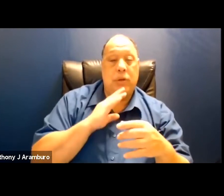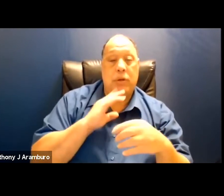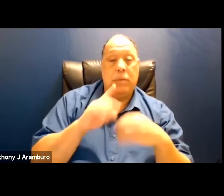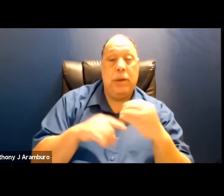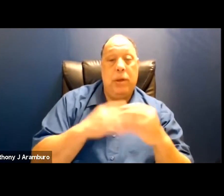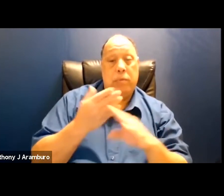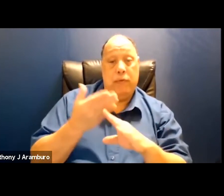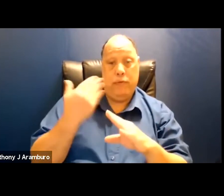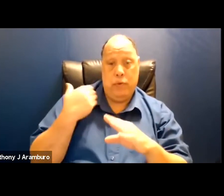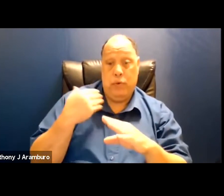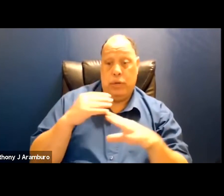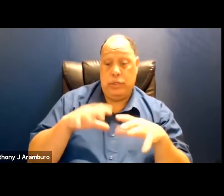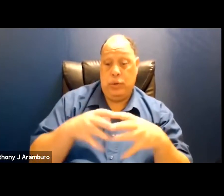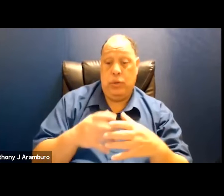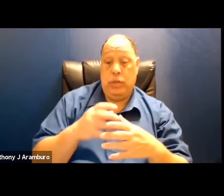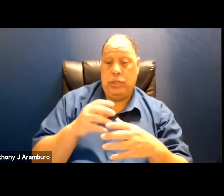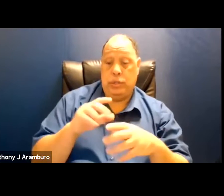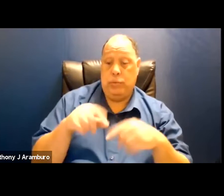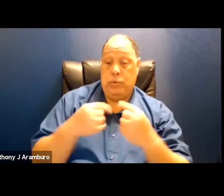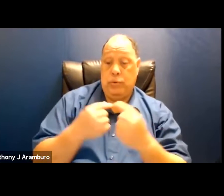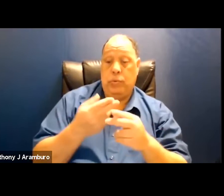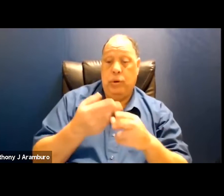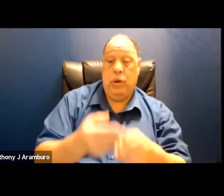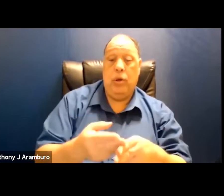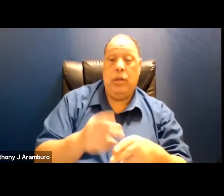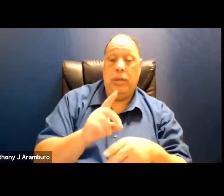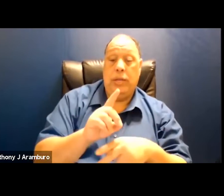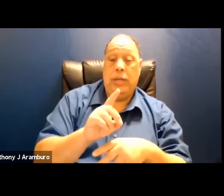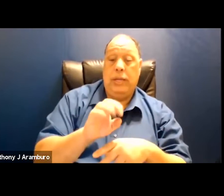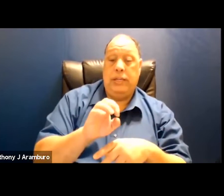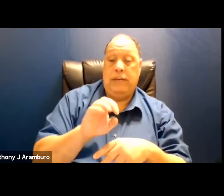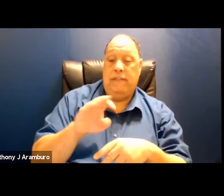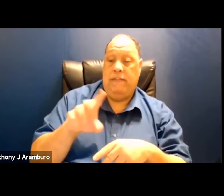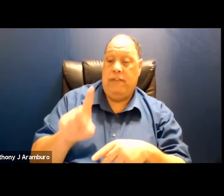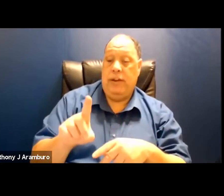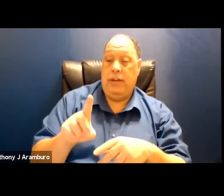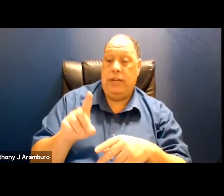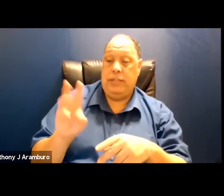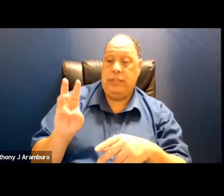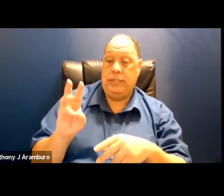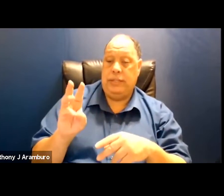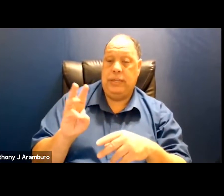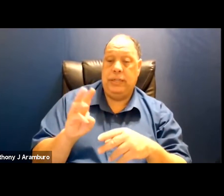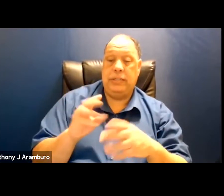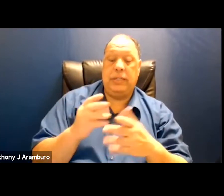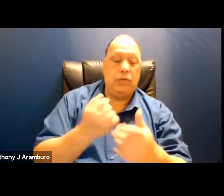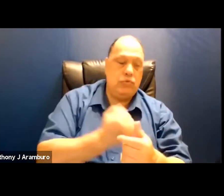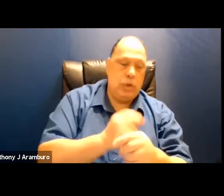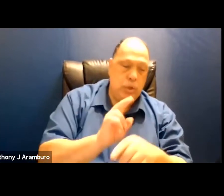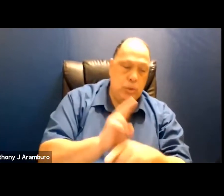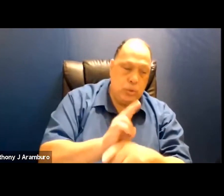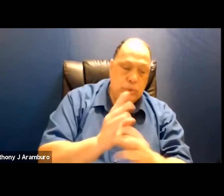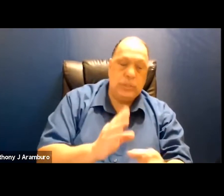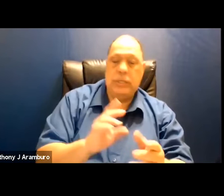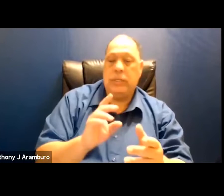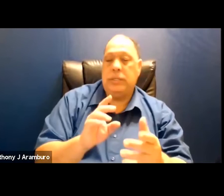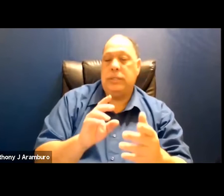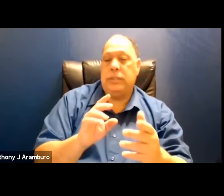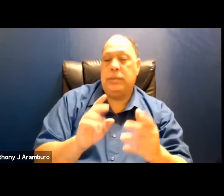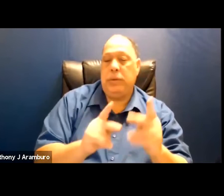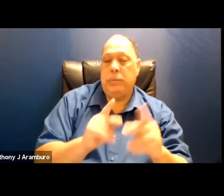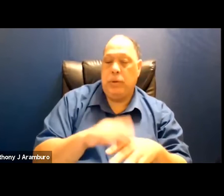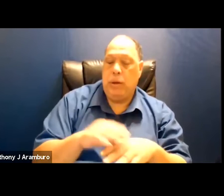of groups in vancouver called the defund 604 network groups that i'm part of like the vancouver area network of drug users and the bc association of people on methadone